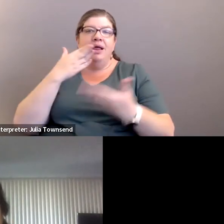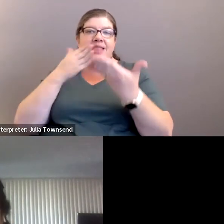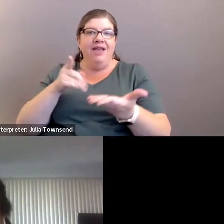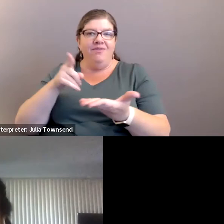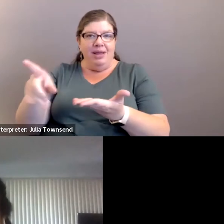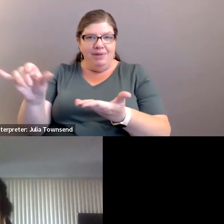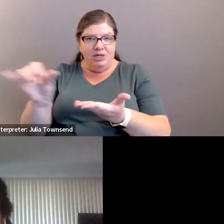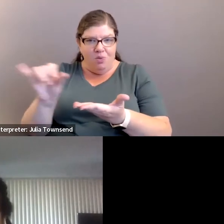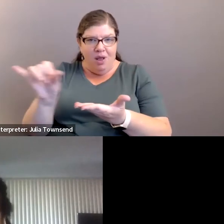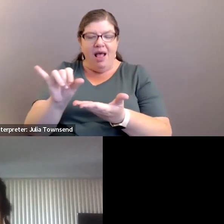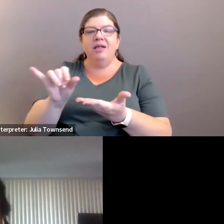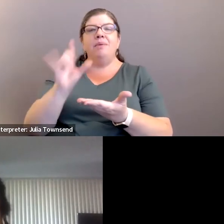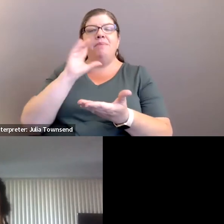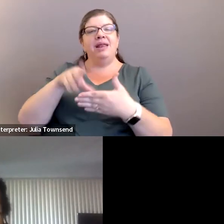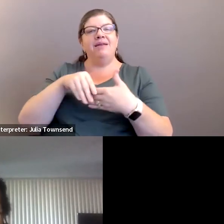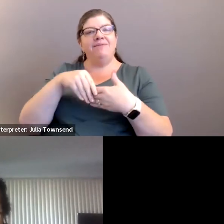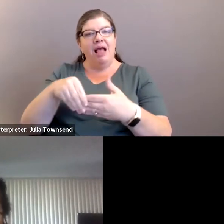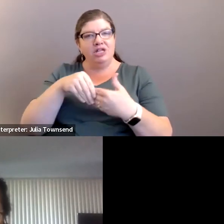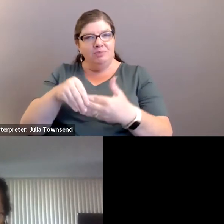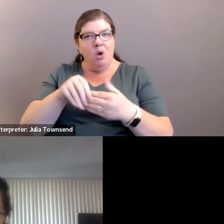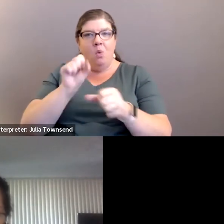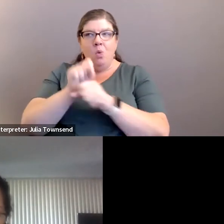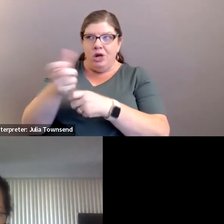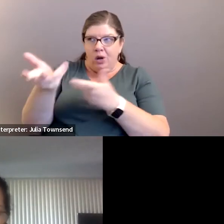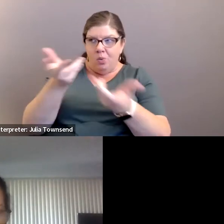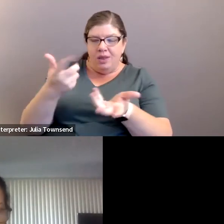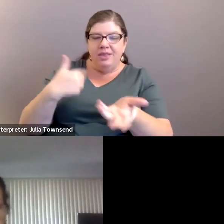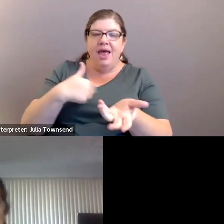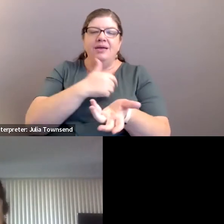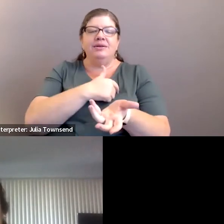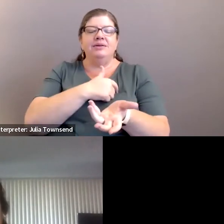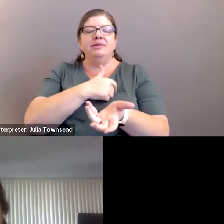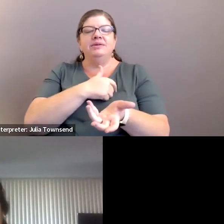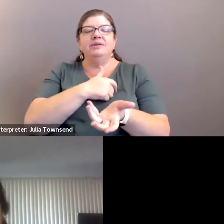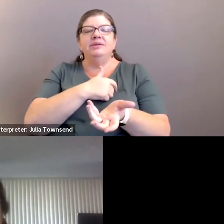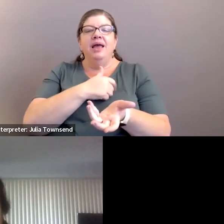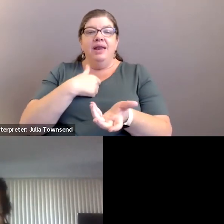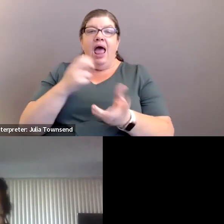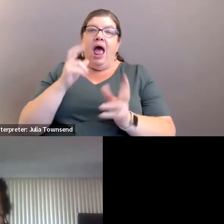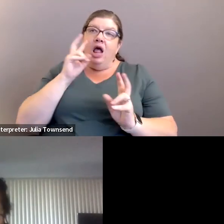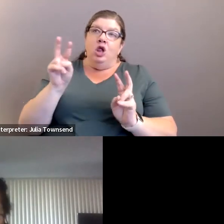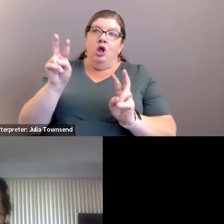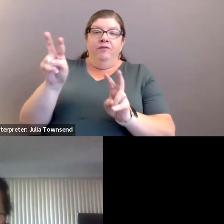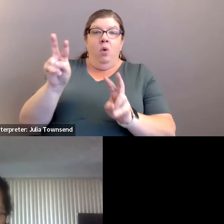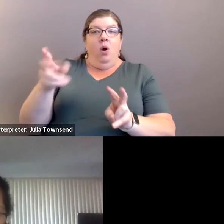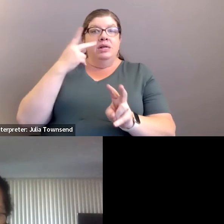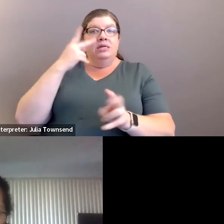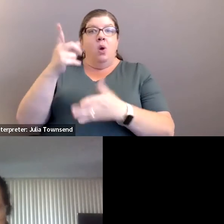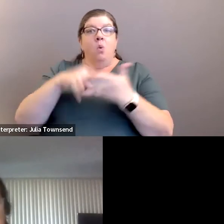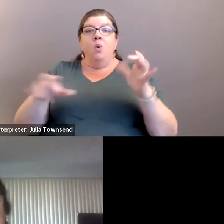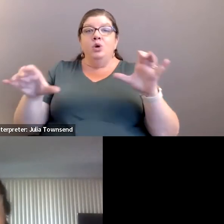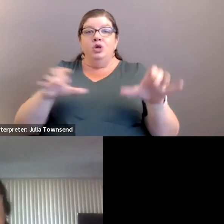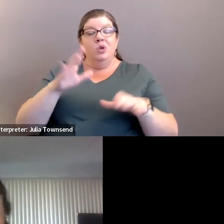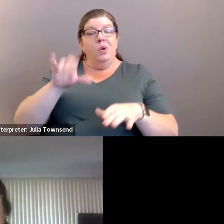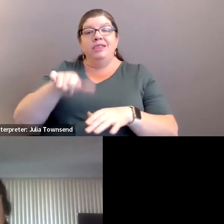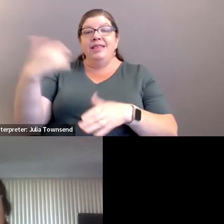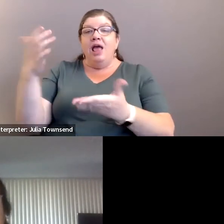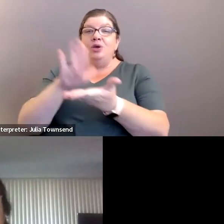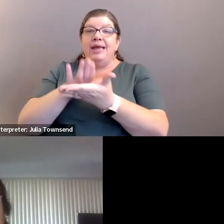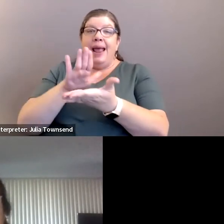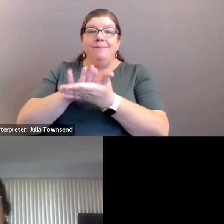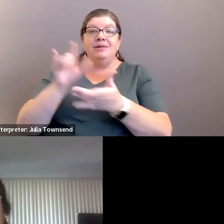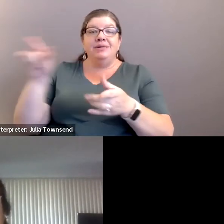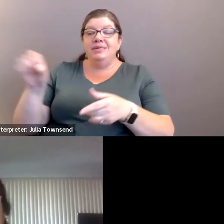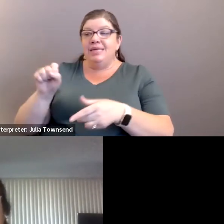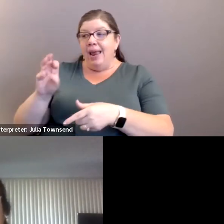him as well for being flexible for working with us and I look forward to seeing what we're going to do at the other campuses